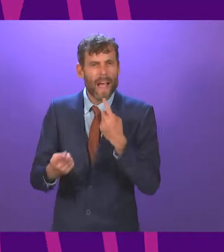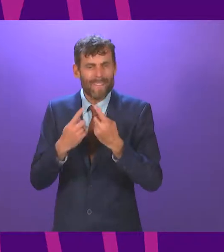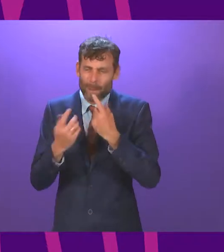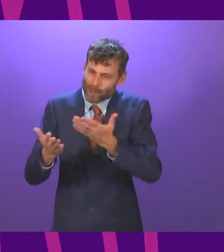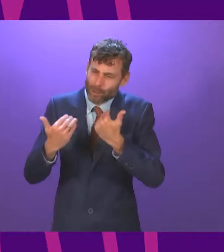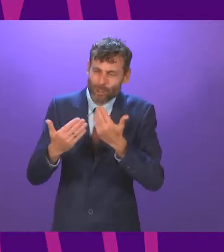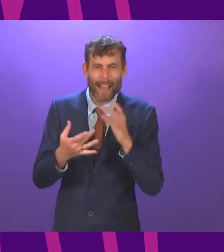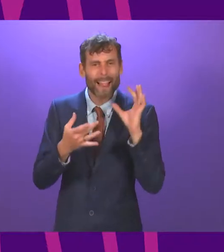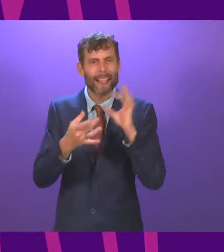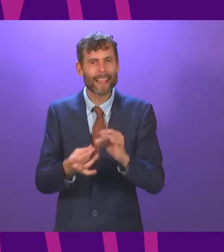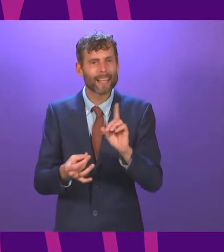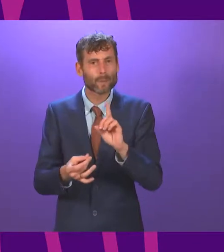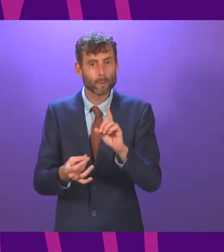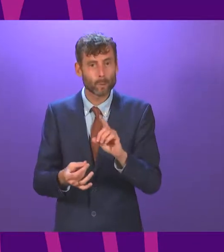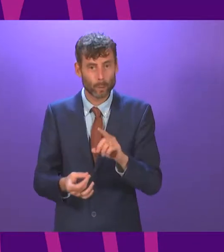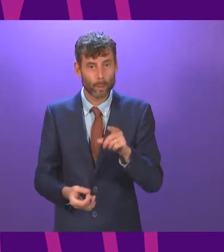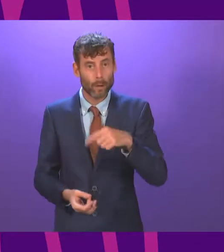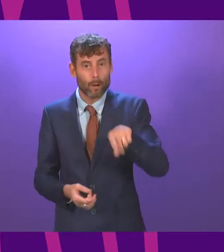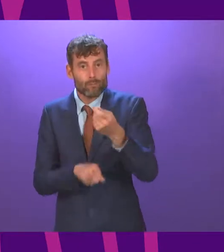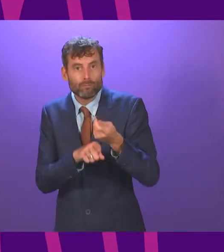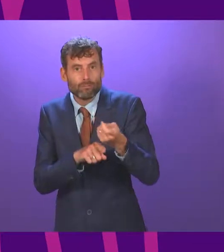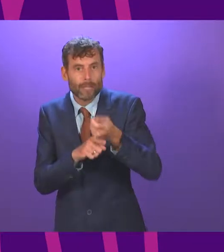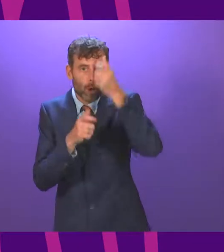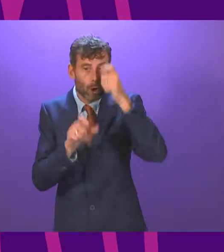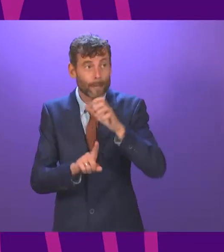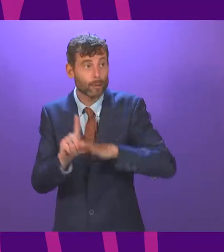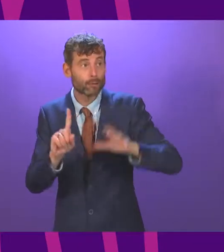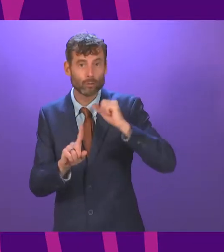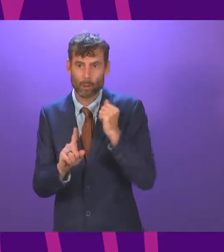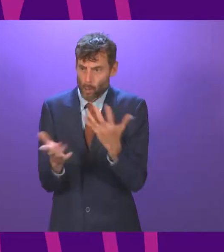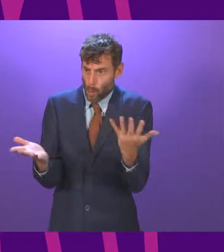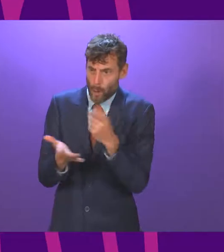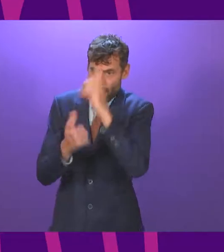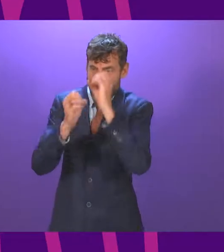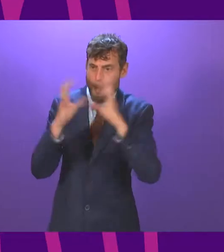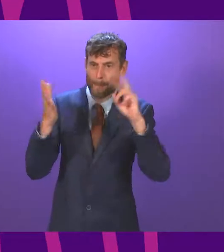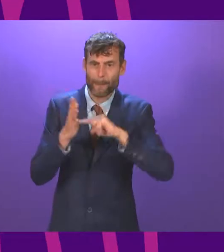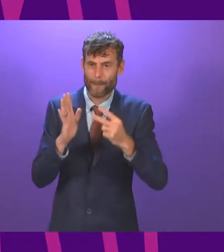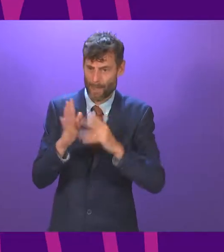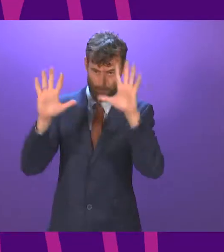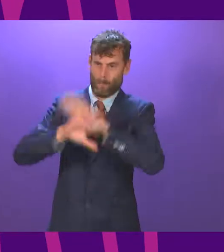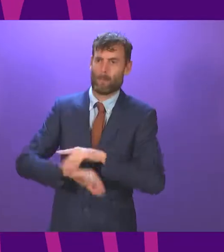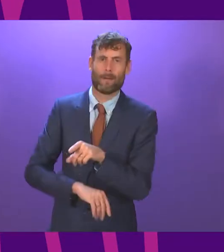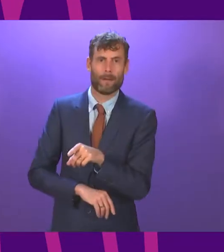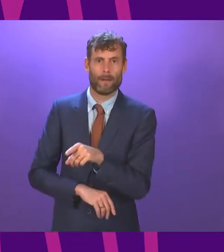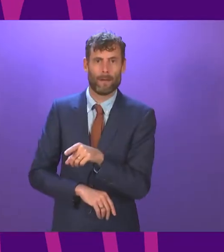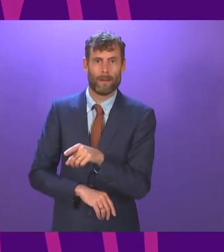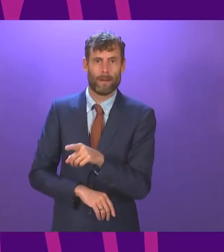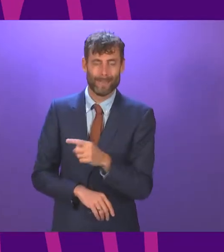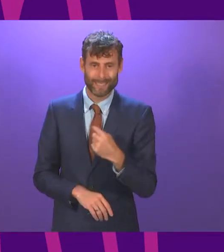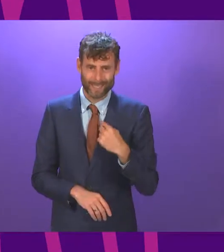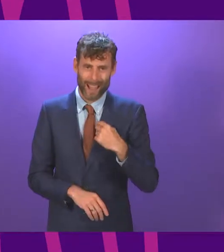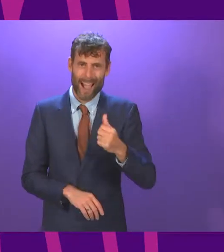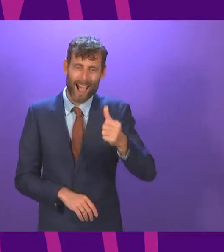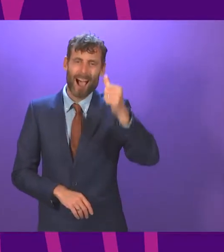to be done to help people in rented accommodation in Scotland. I understand that this is in part as part of a great many